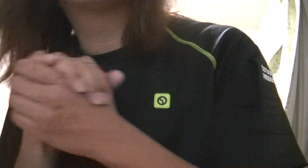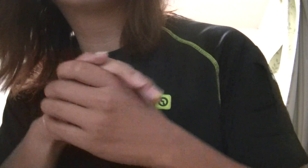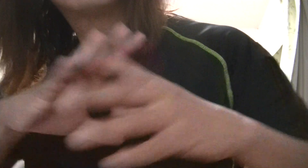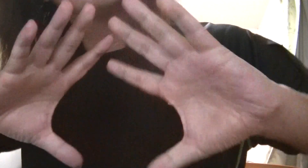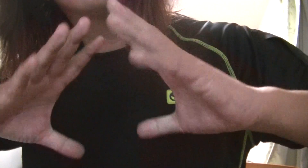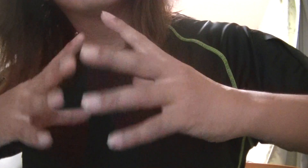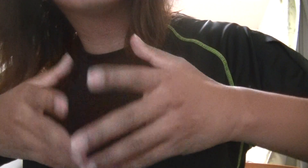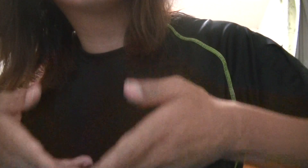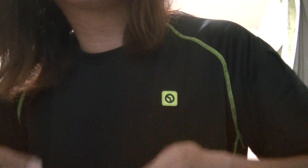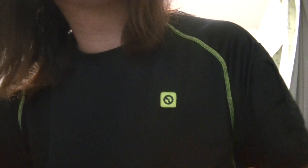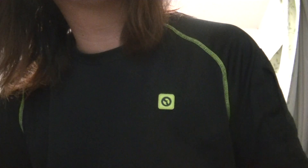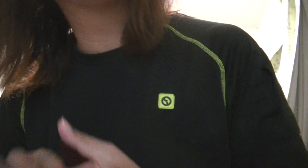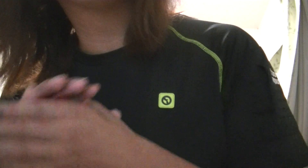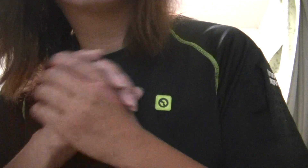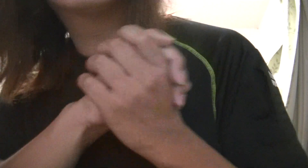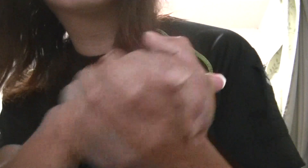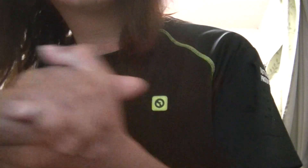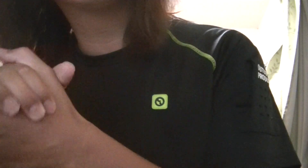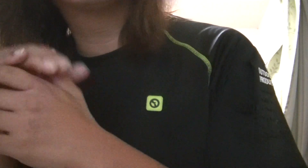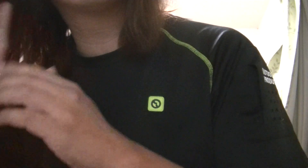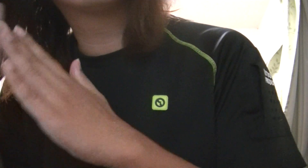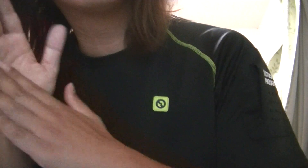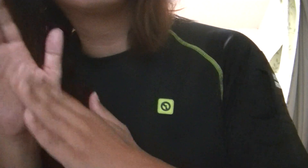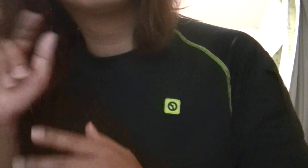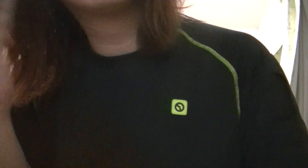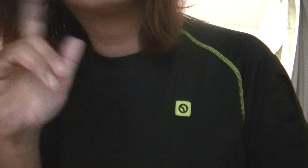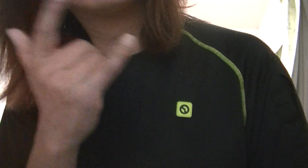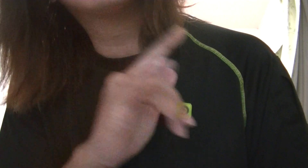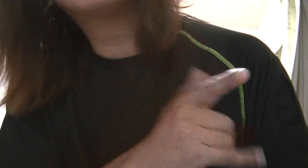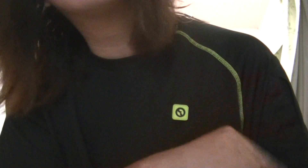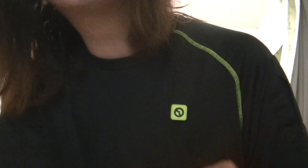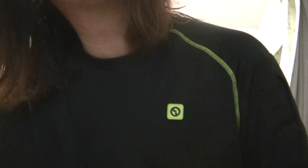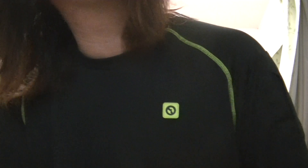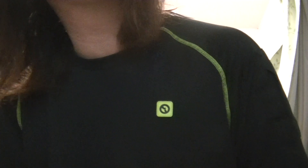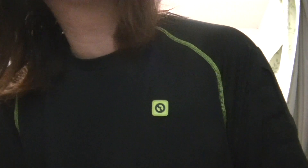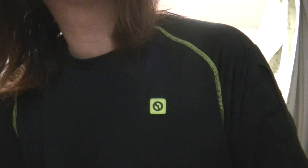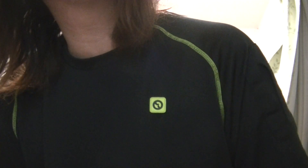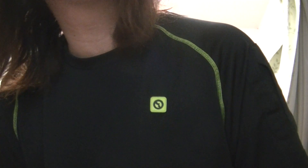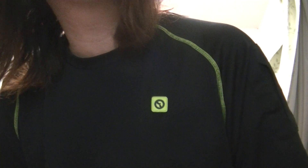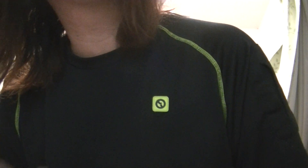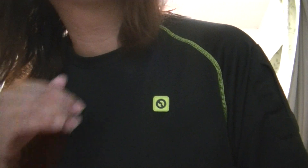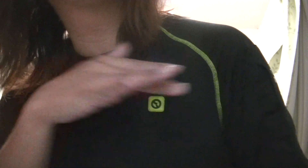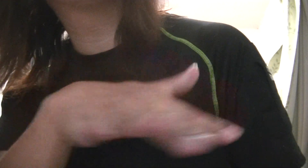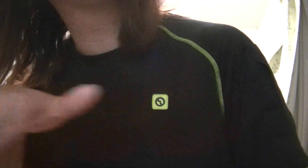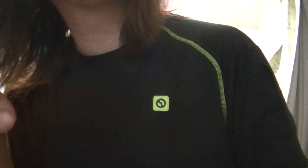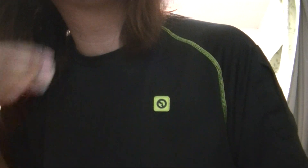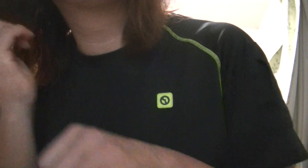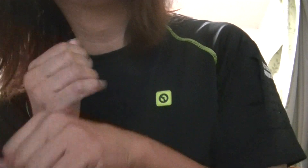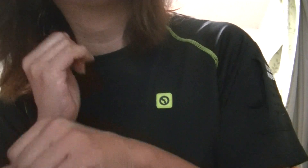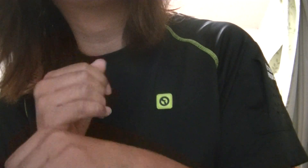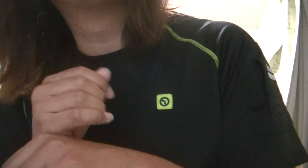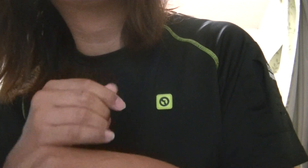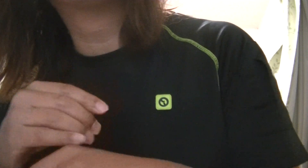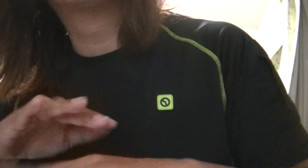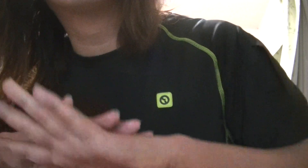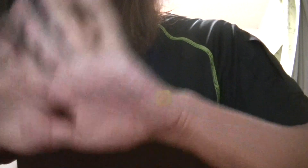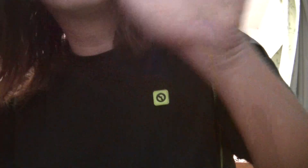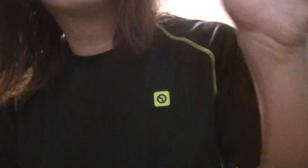who make a brighter